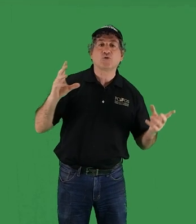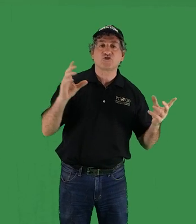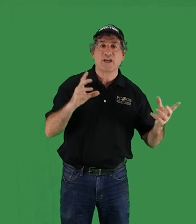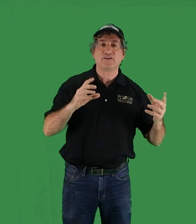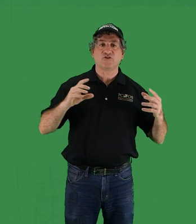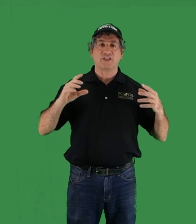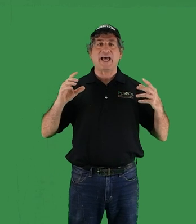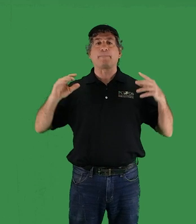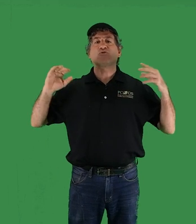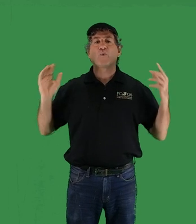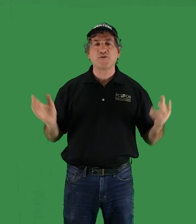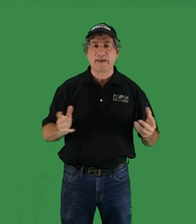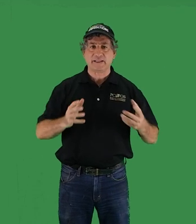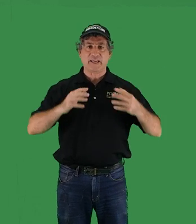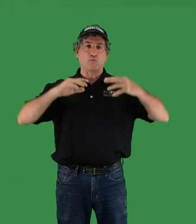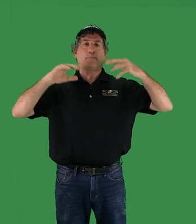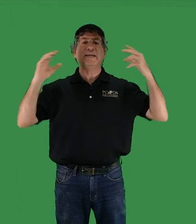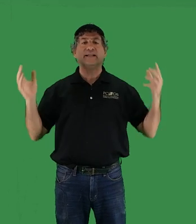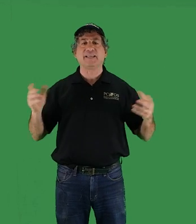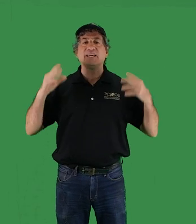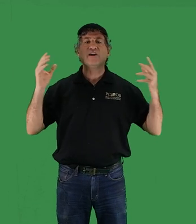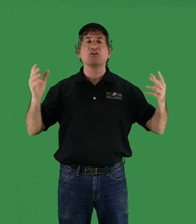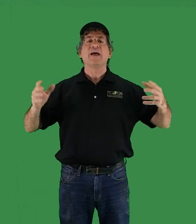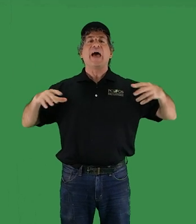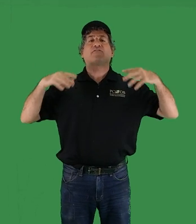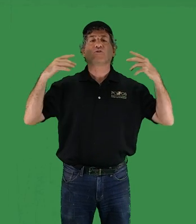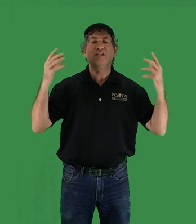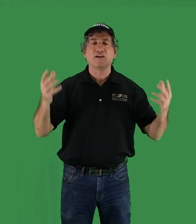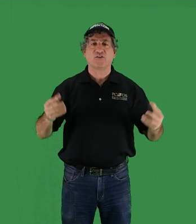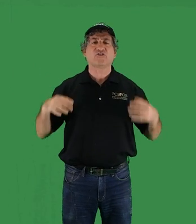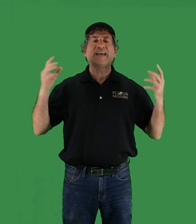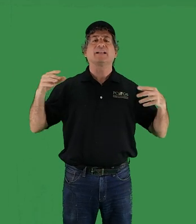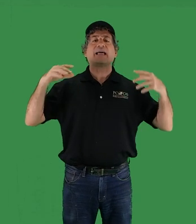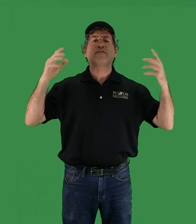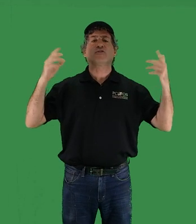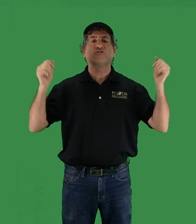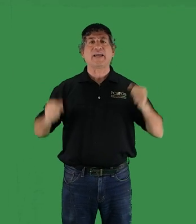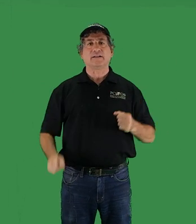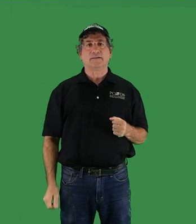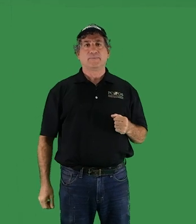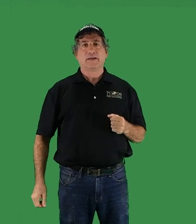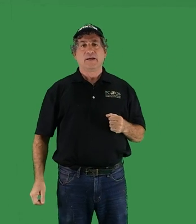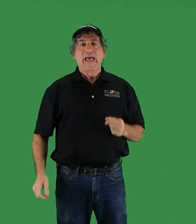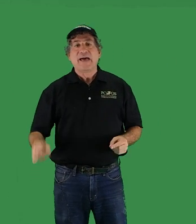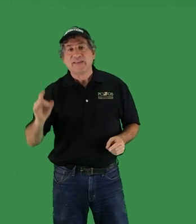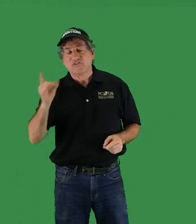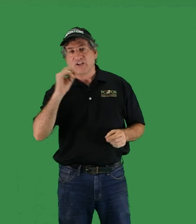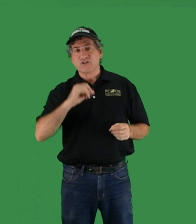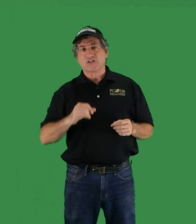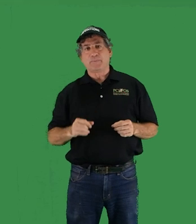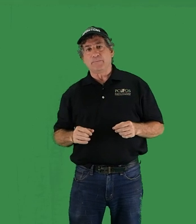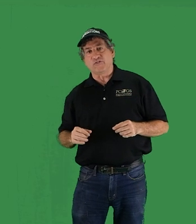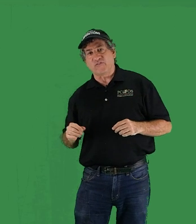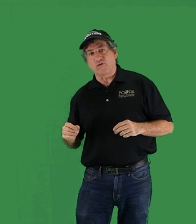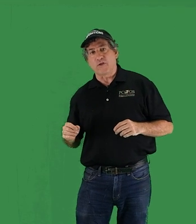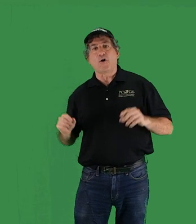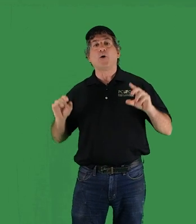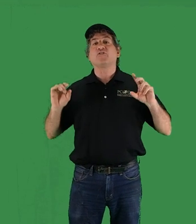changes that happened rhythmically and repeatedly year after year, cycle after cycle. And the indigenous peoples of the north almost